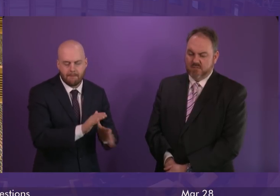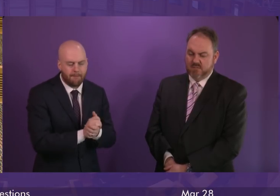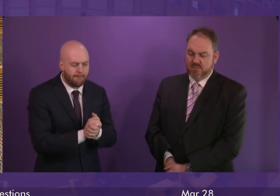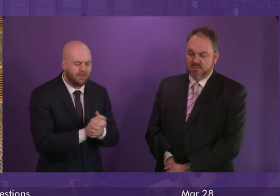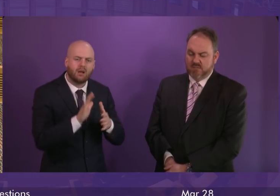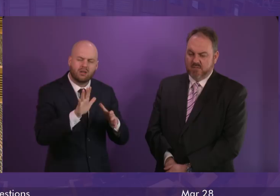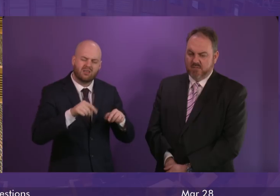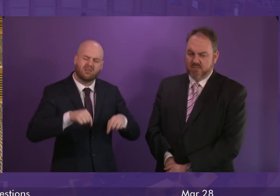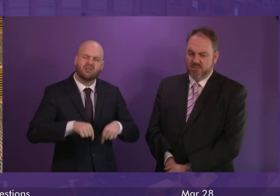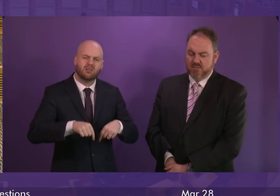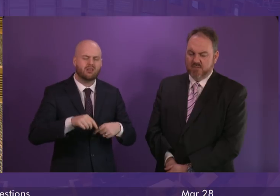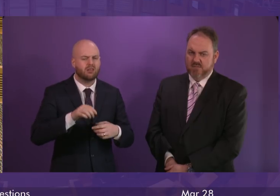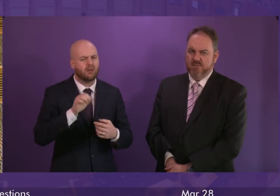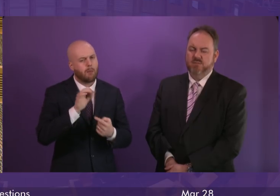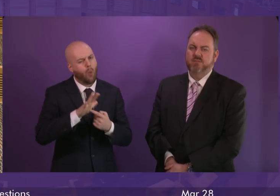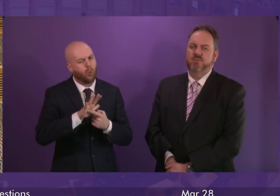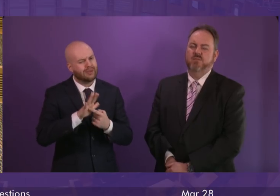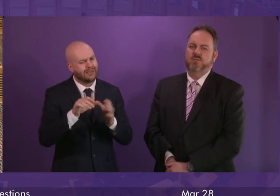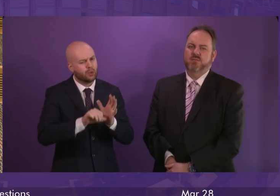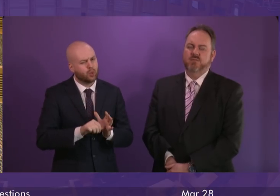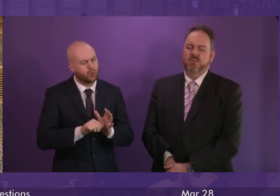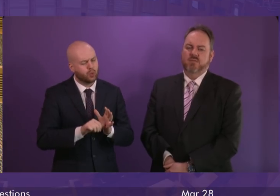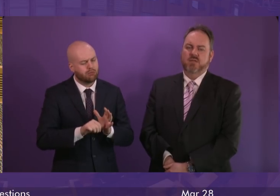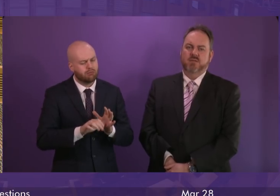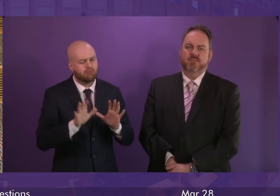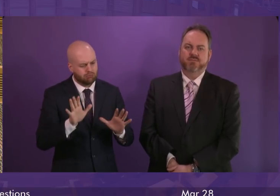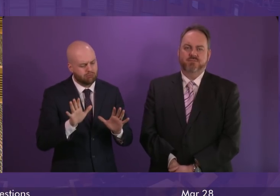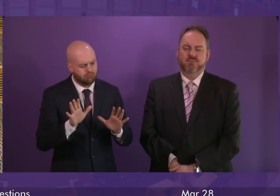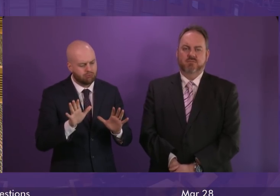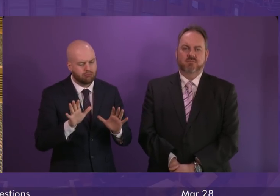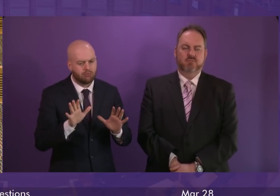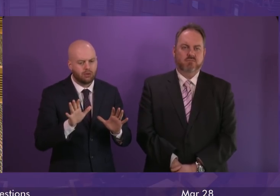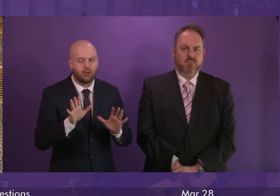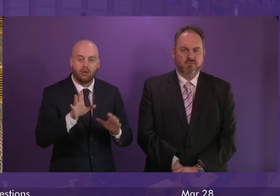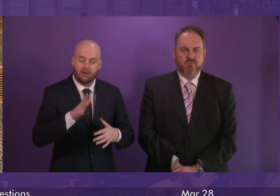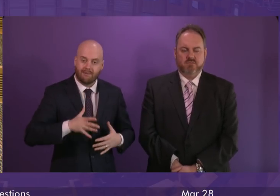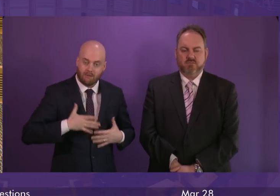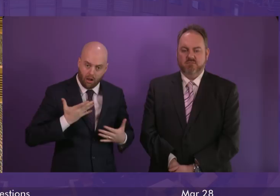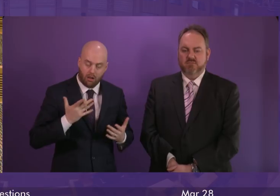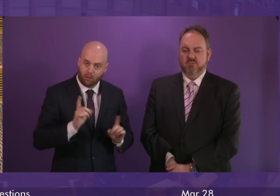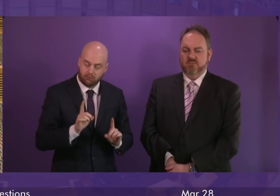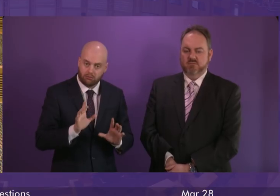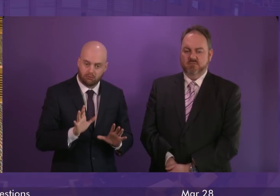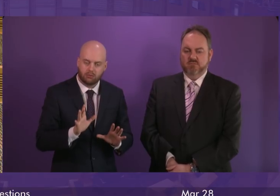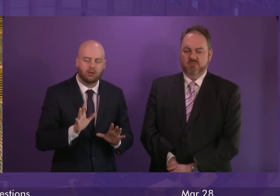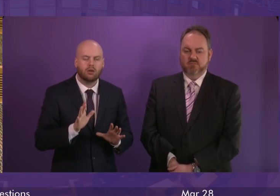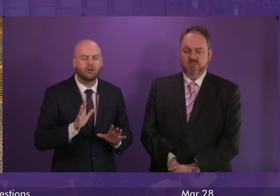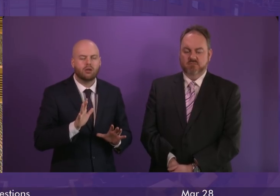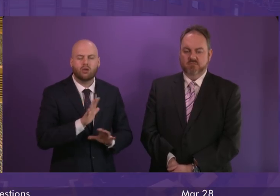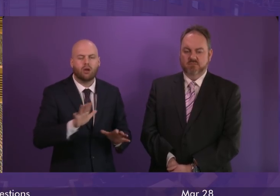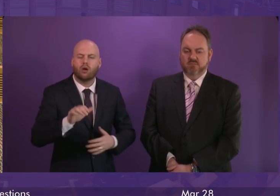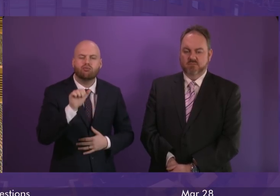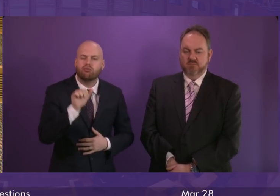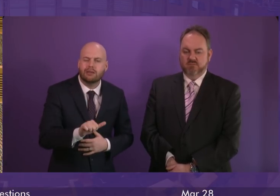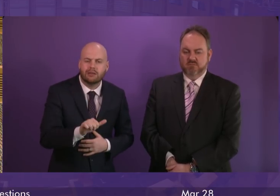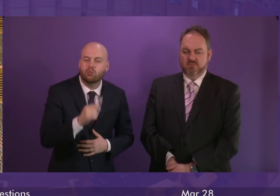so let me just take a few moments to set out the position. I think it's firstly important to say that it is not quite correct to say that